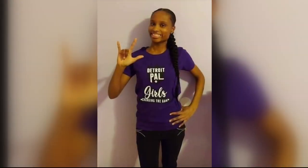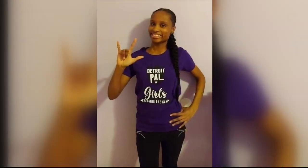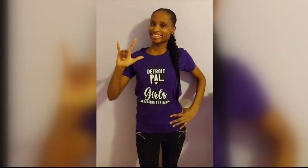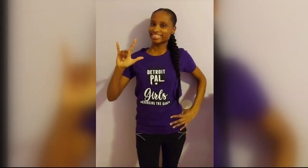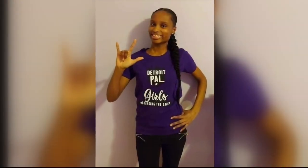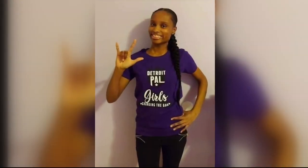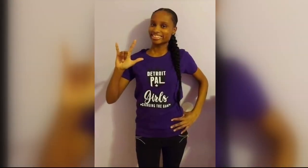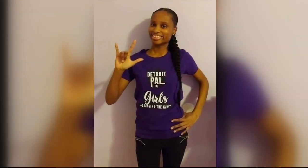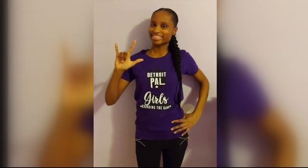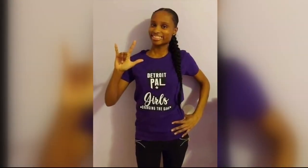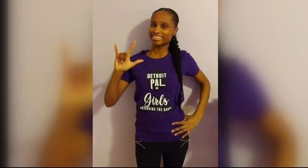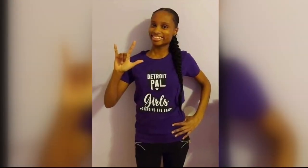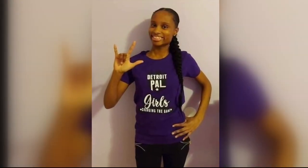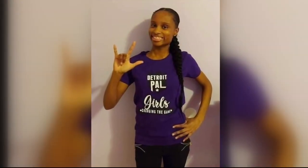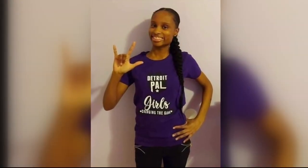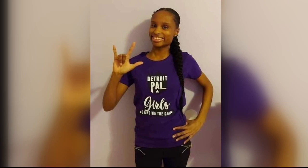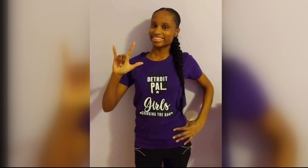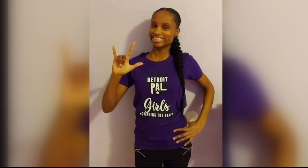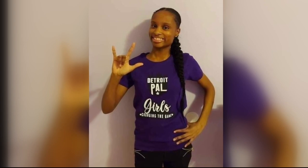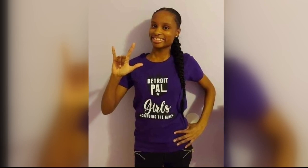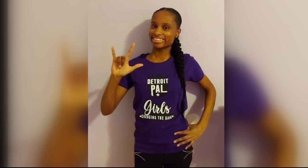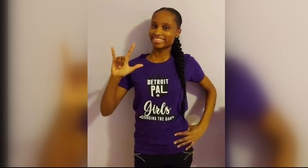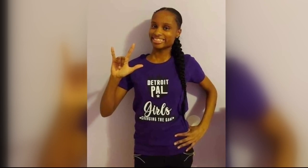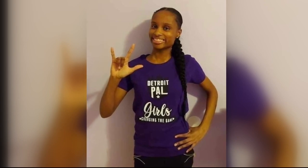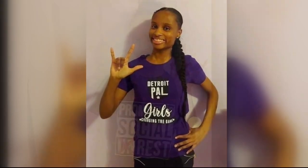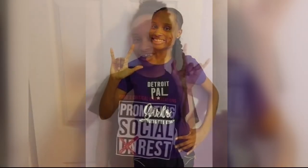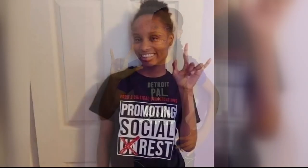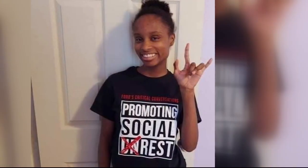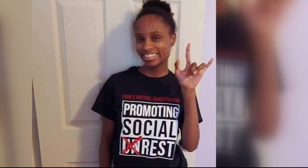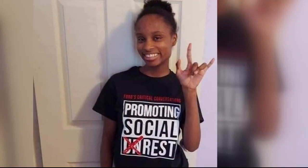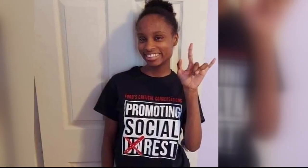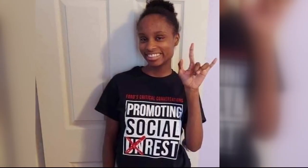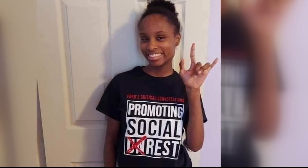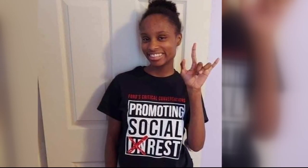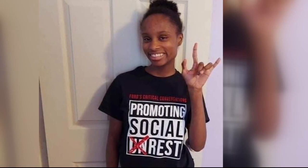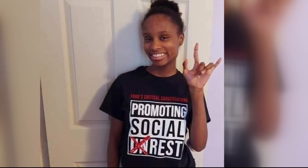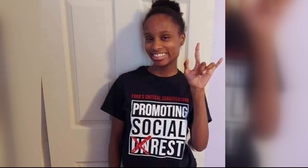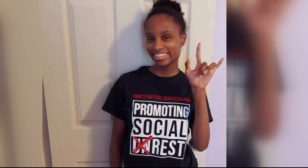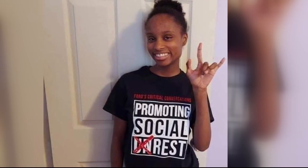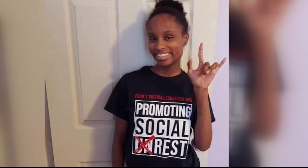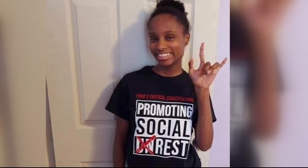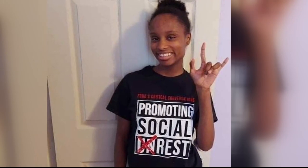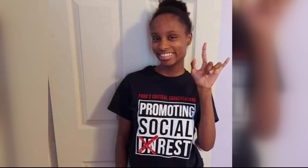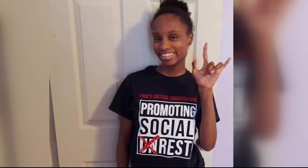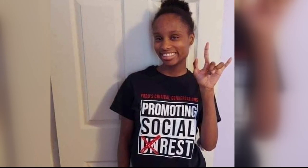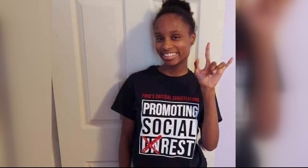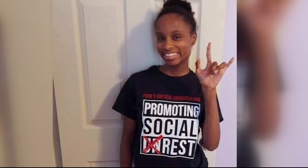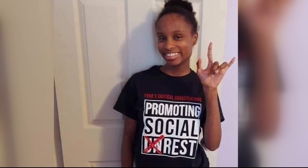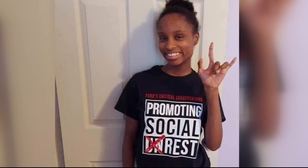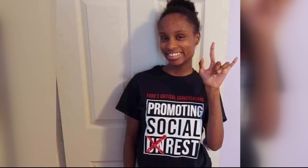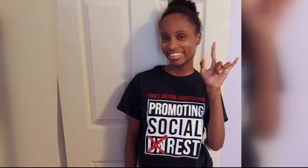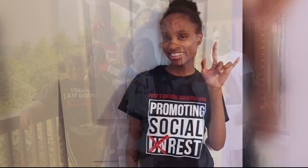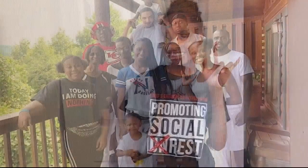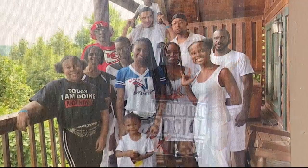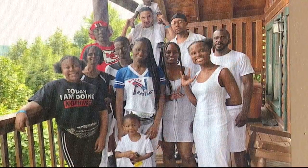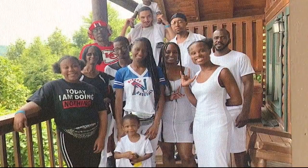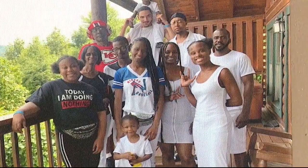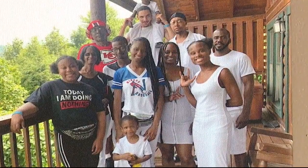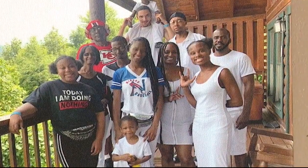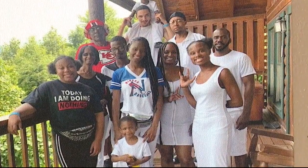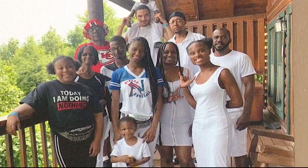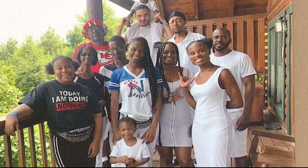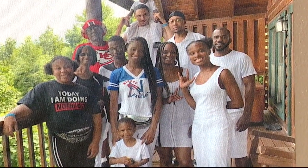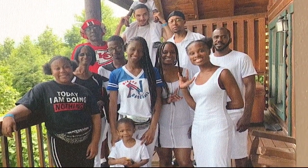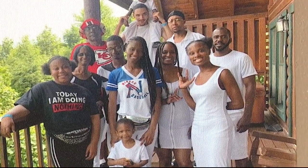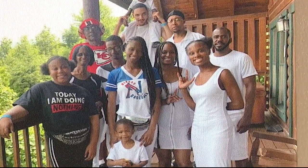you, which is exactly what Kiana is doing, talking to you, to us, reaching out to the hearing world with a request that we try to learn to